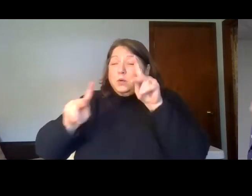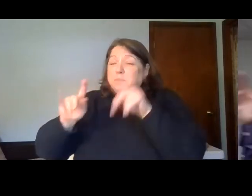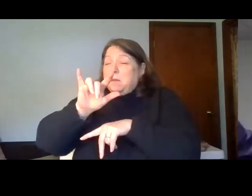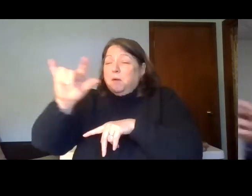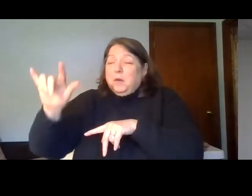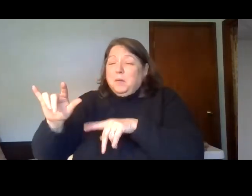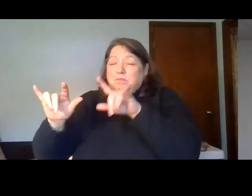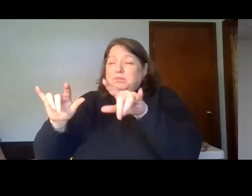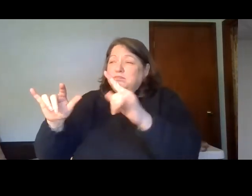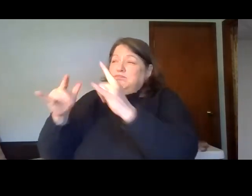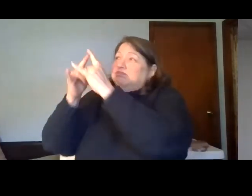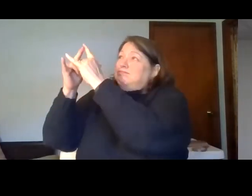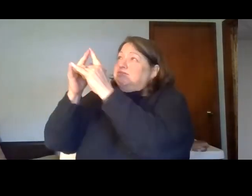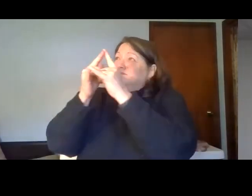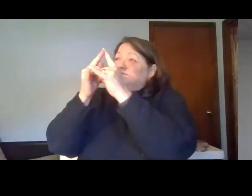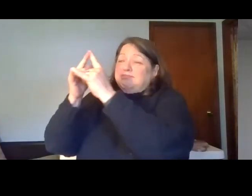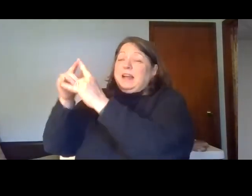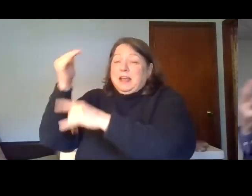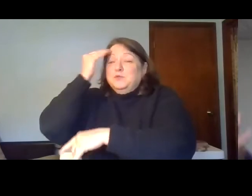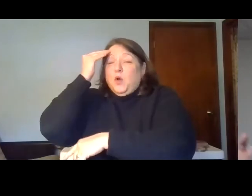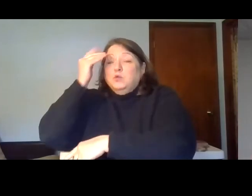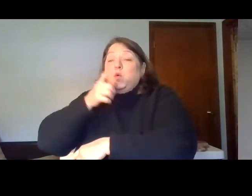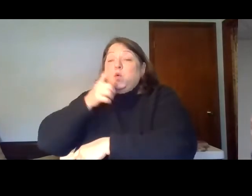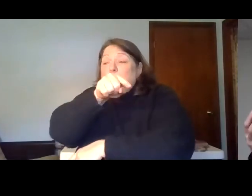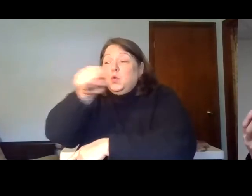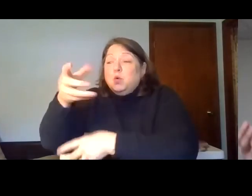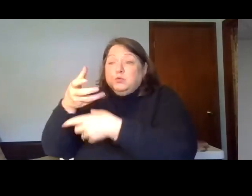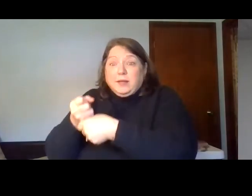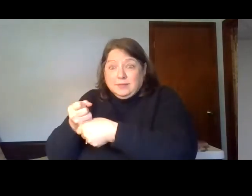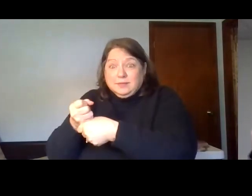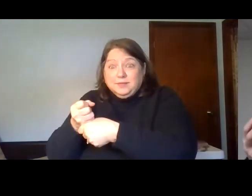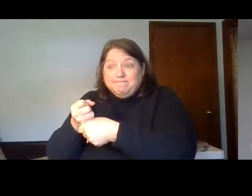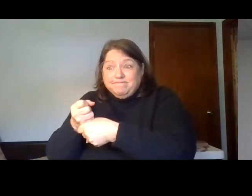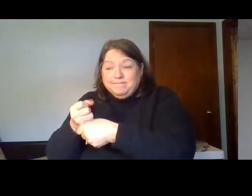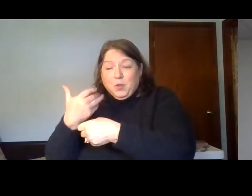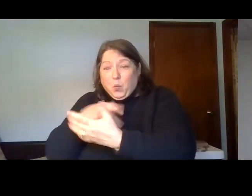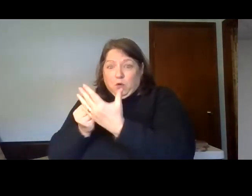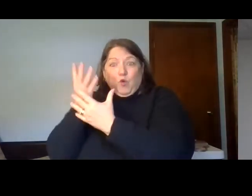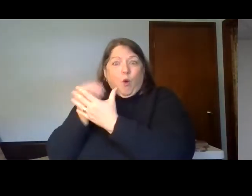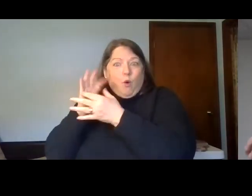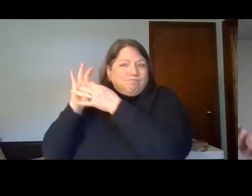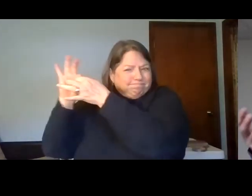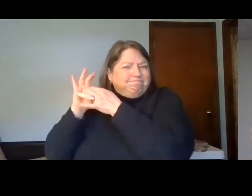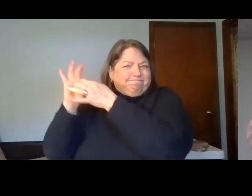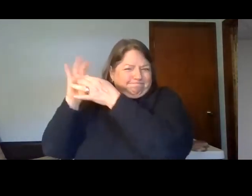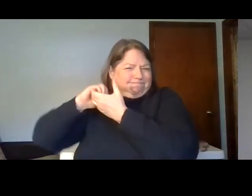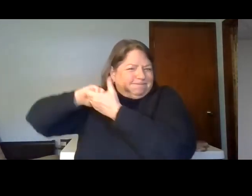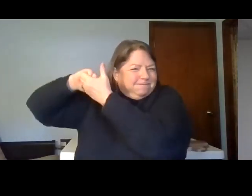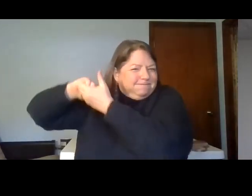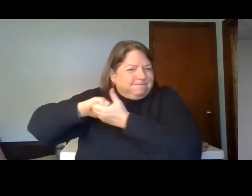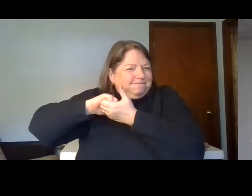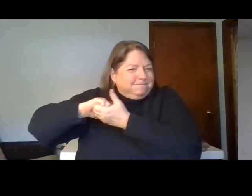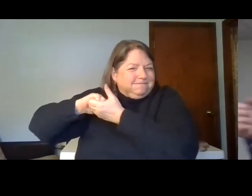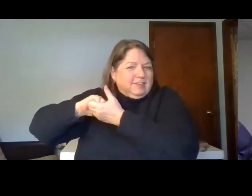of those who trust him. And as we grow in our trust and knowledge of God and draw closer to him, we're going to